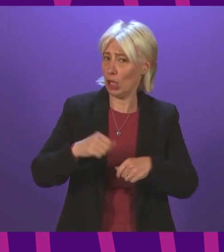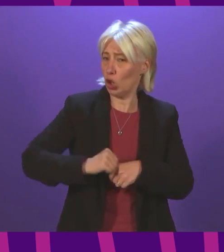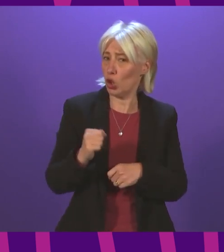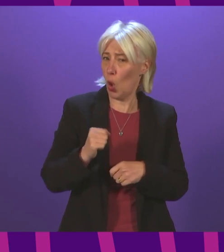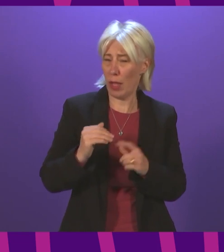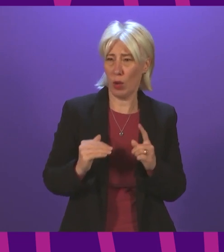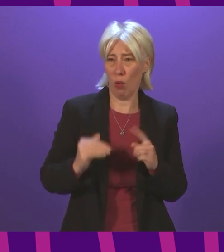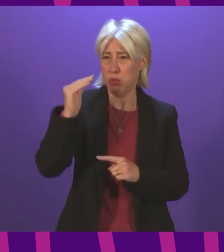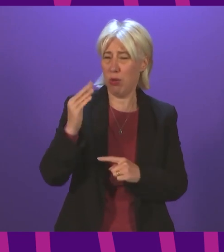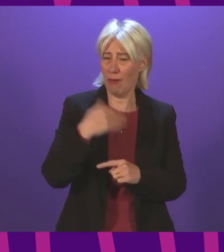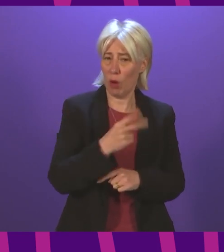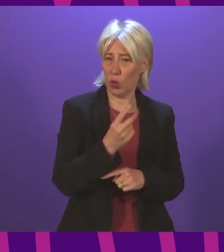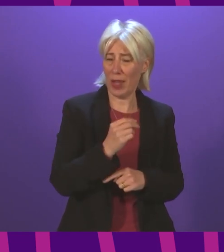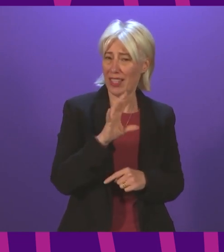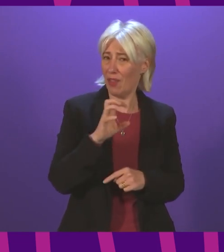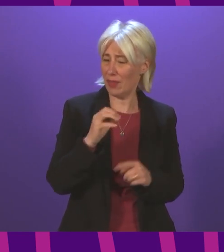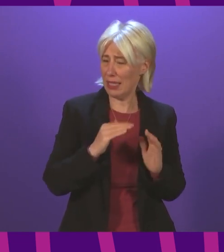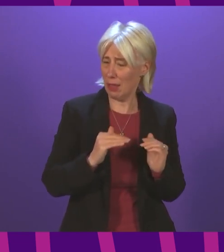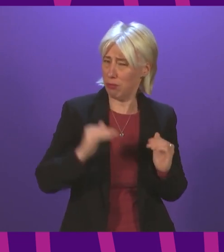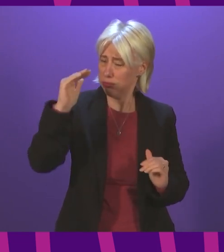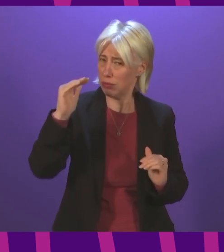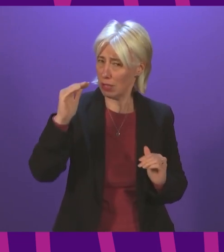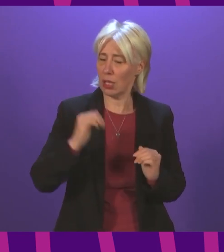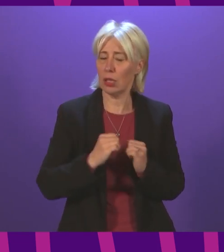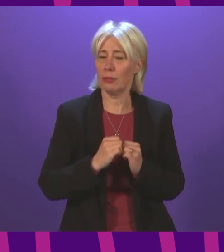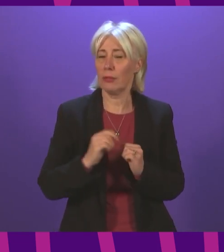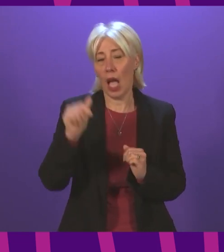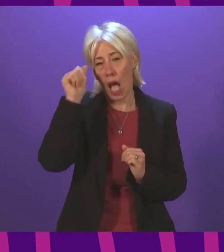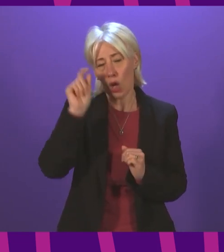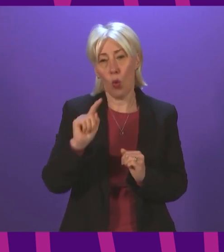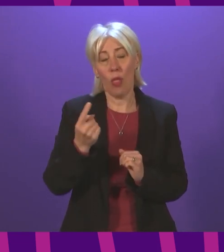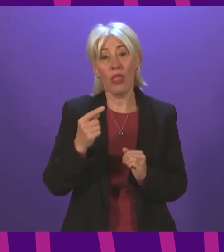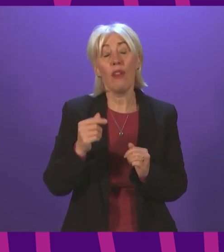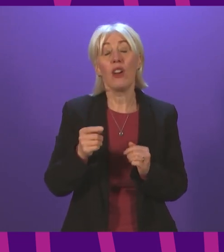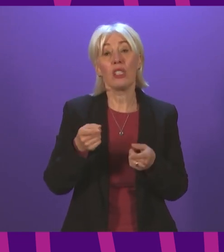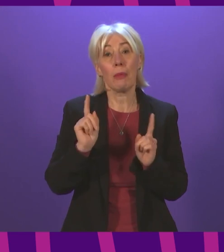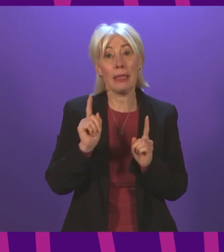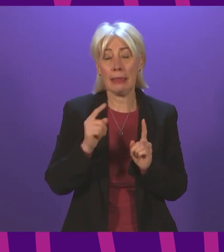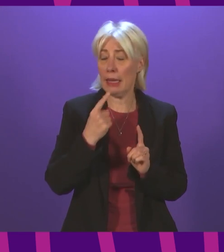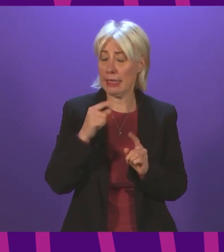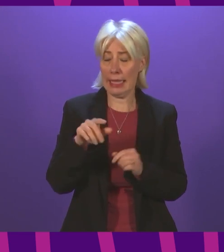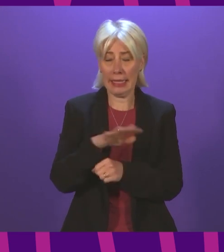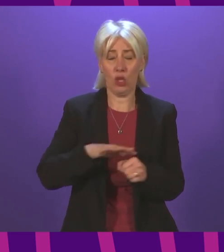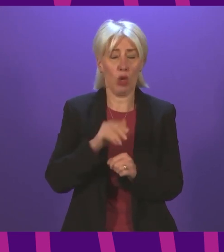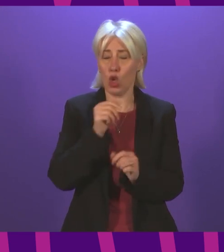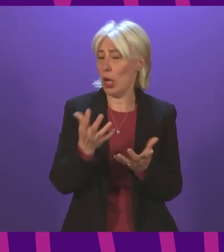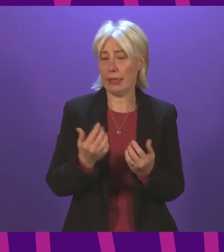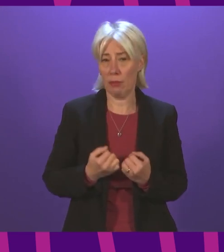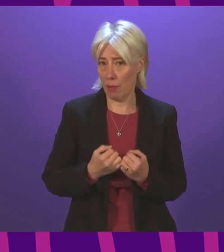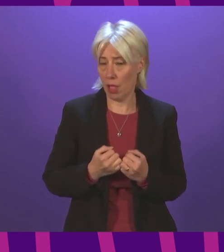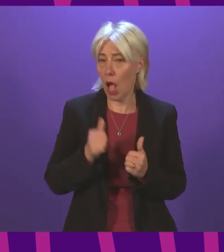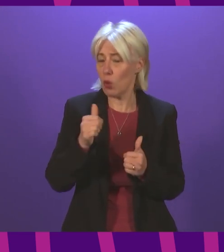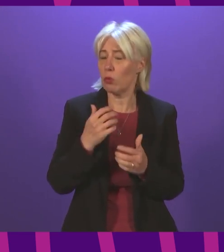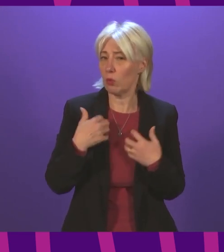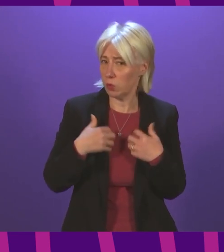2015, and that is only the number of reported cases. I know the First Minister has taken interest in this unacceptable situation, so can I ask the First